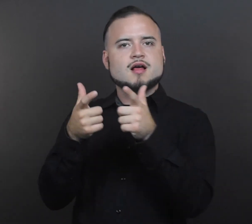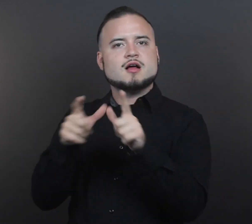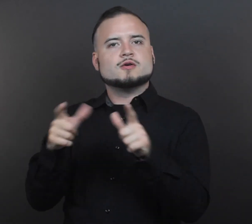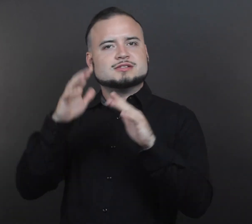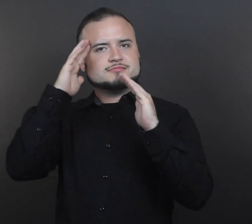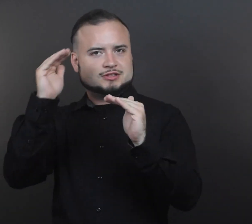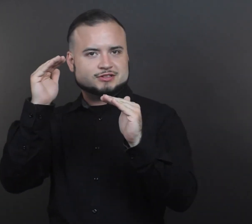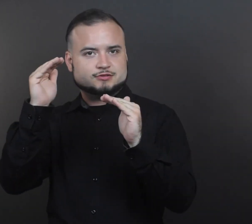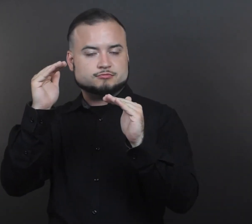students.